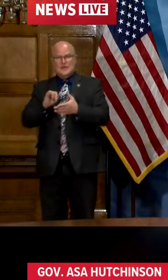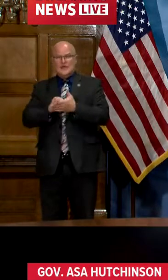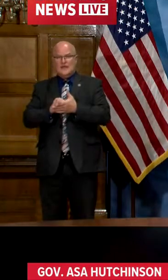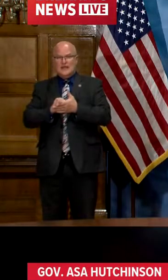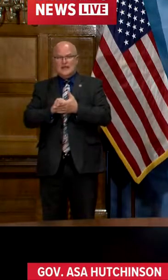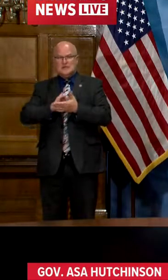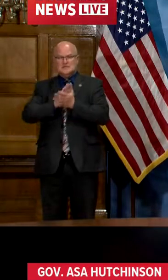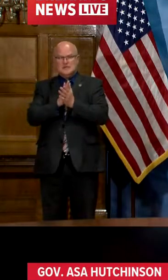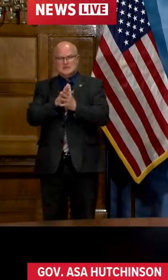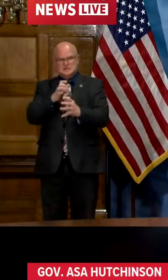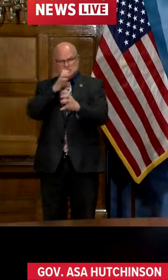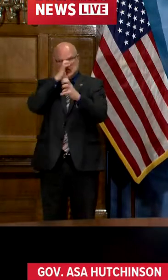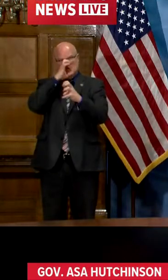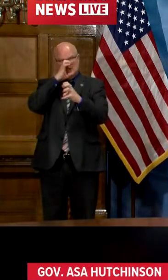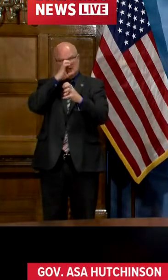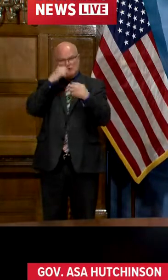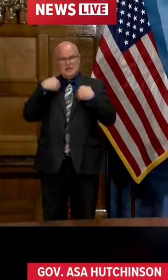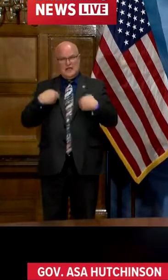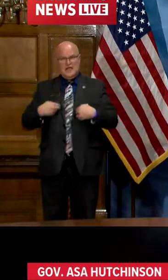stricter health guidelines?